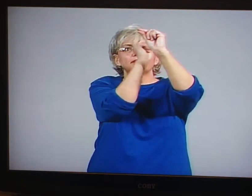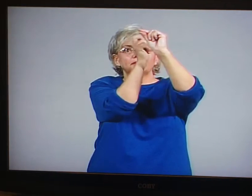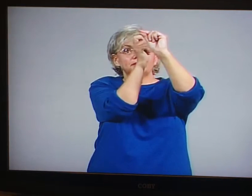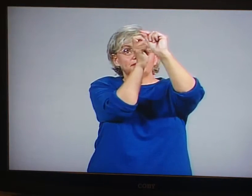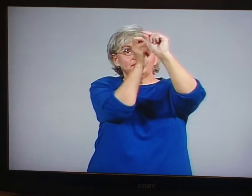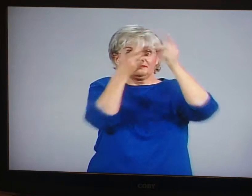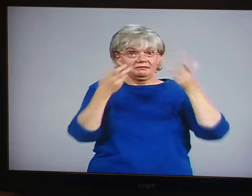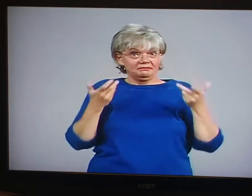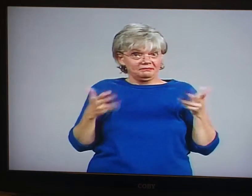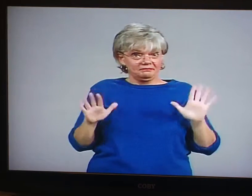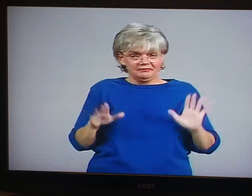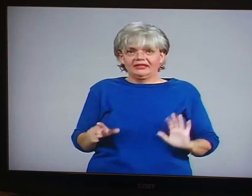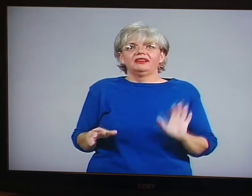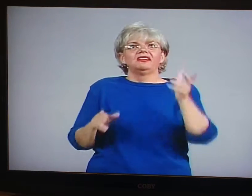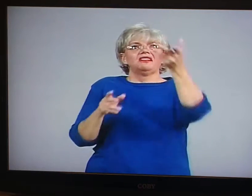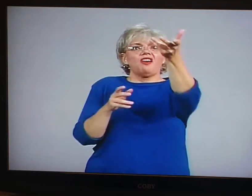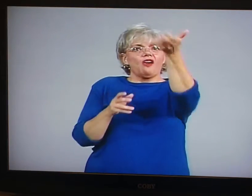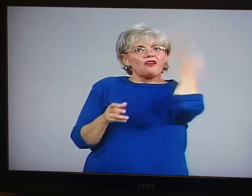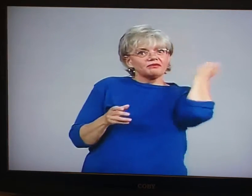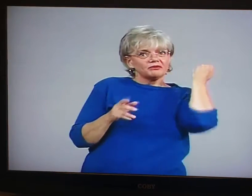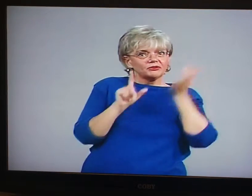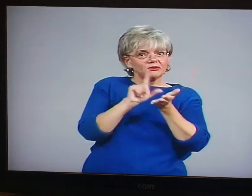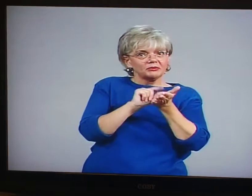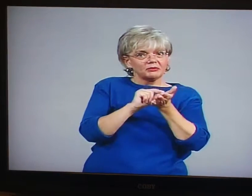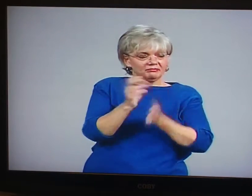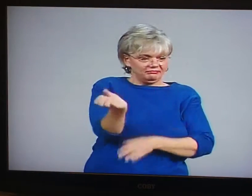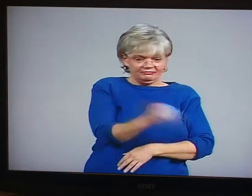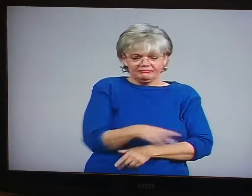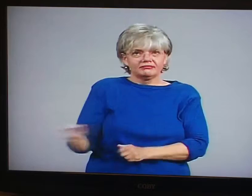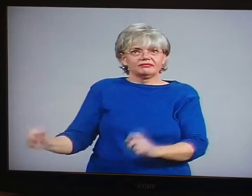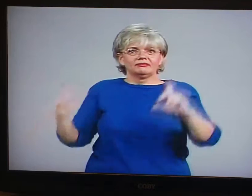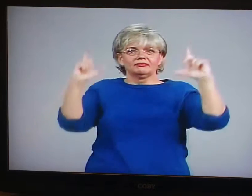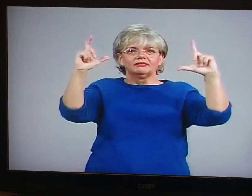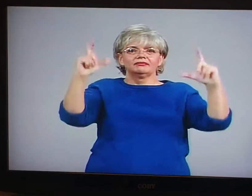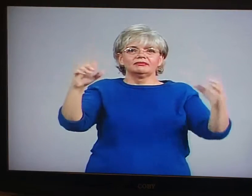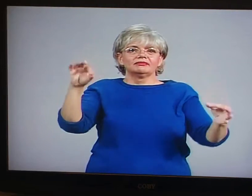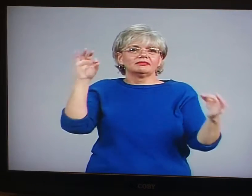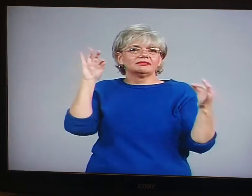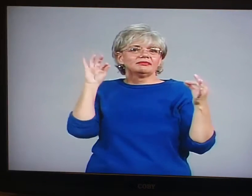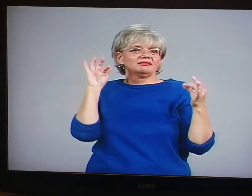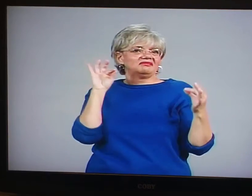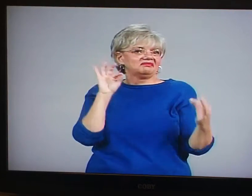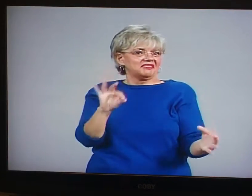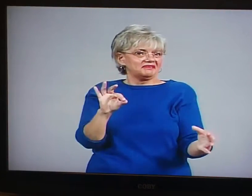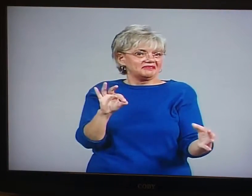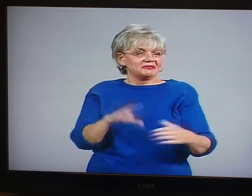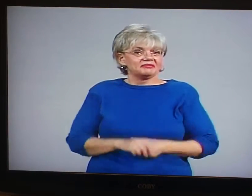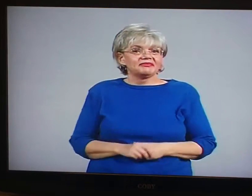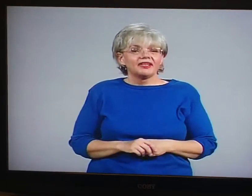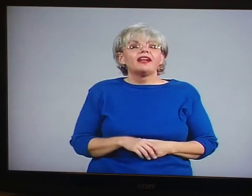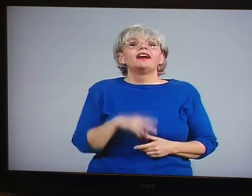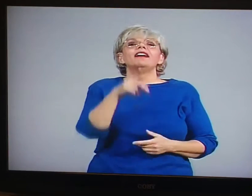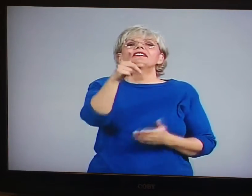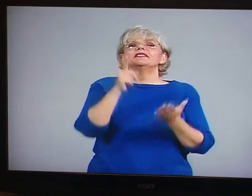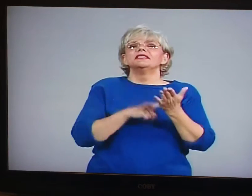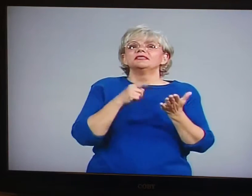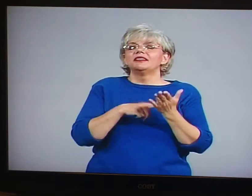good and then nail it in the wall take the newspaper off exchange it put the picture on there and it'll be just